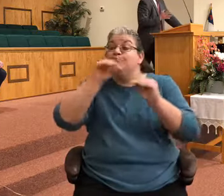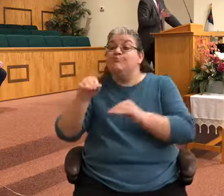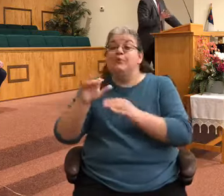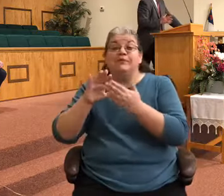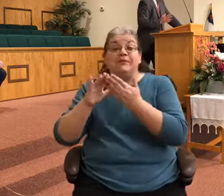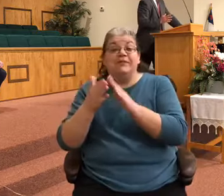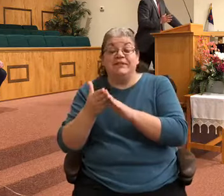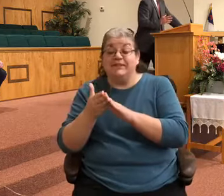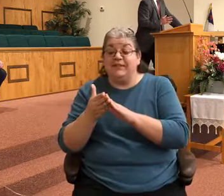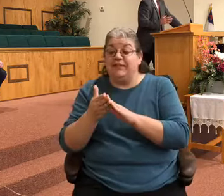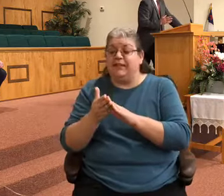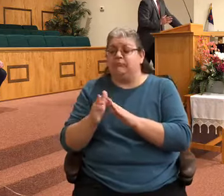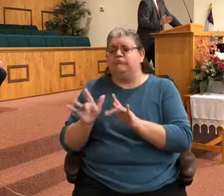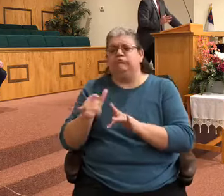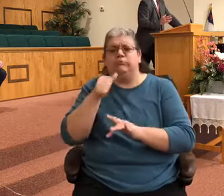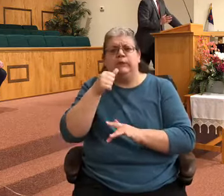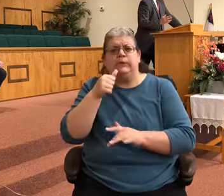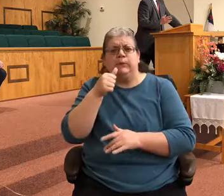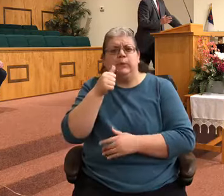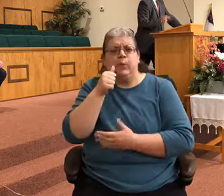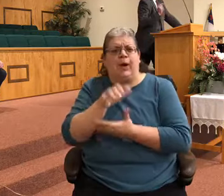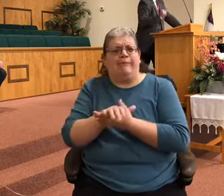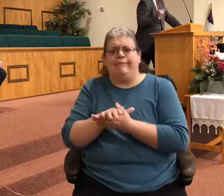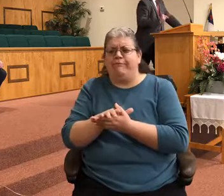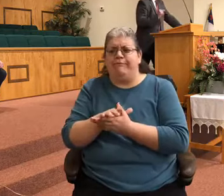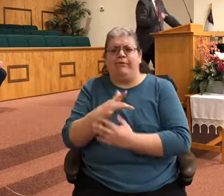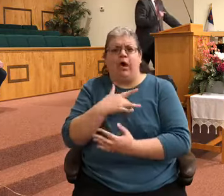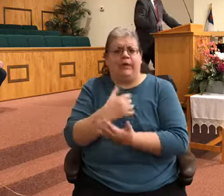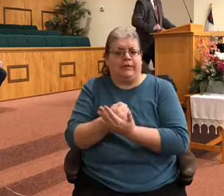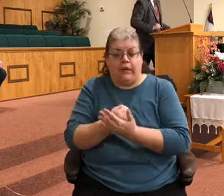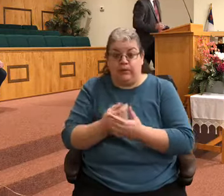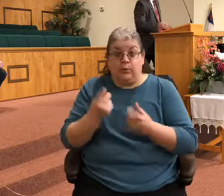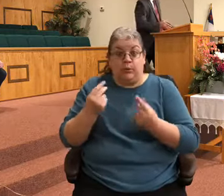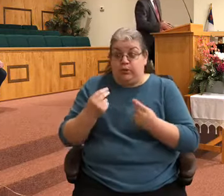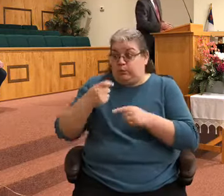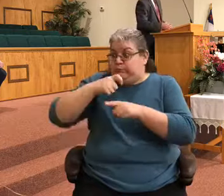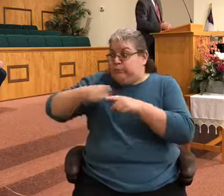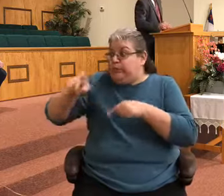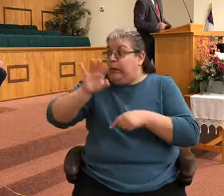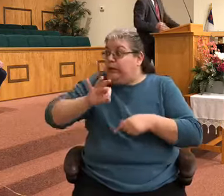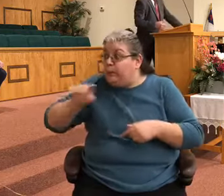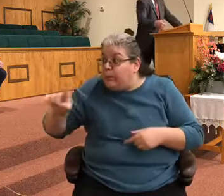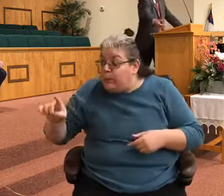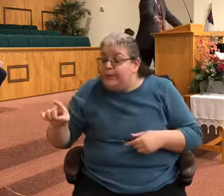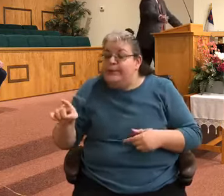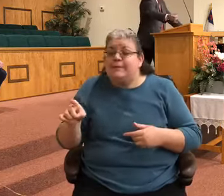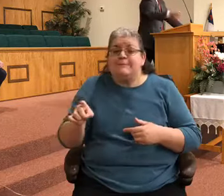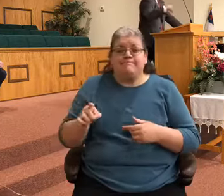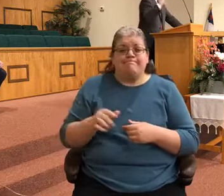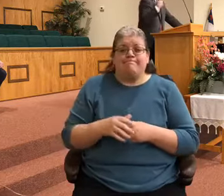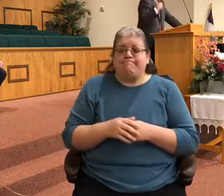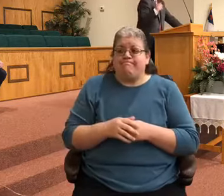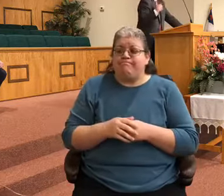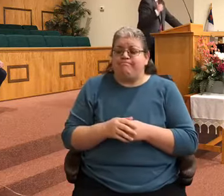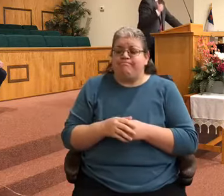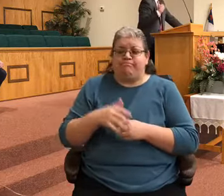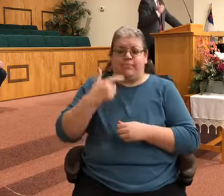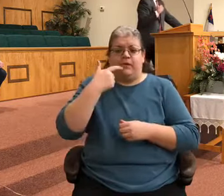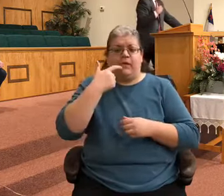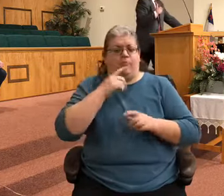had a heart attack. And boy, he called 911. And the operator answers. And he